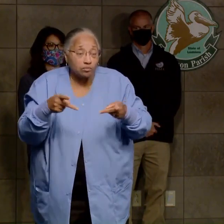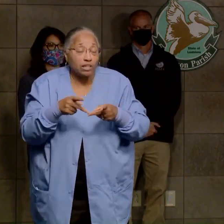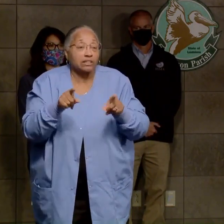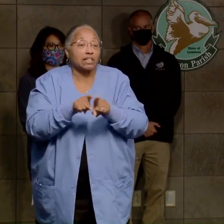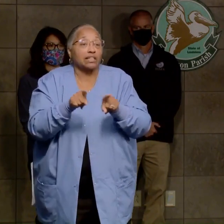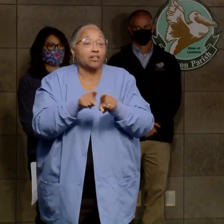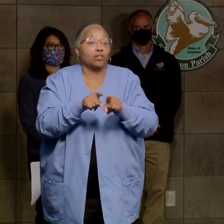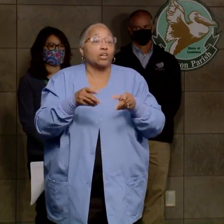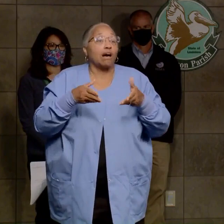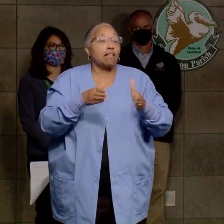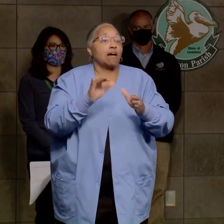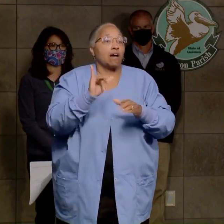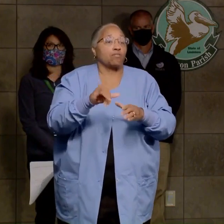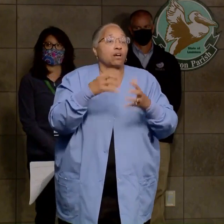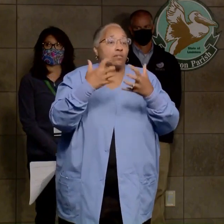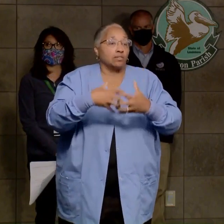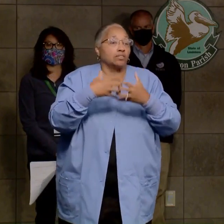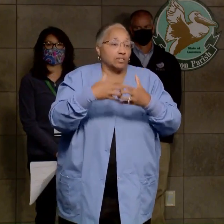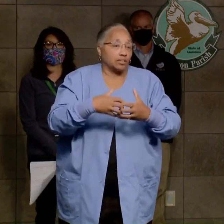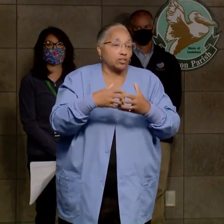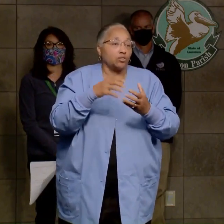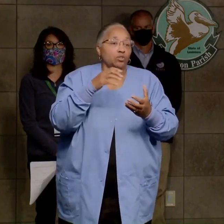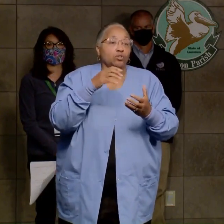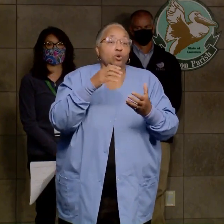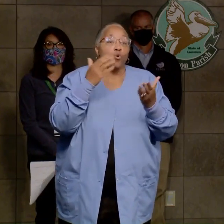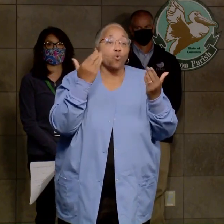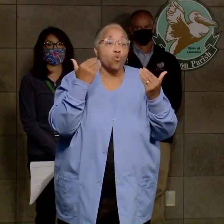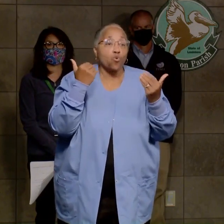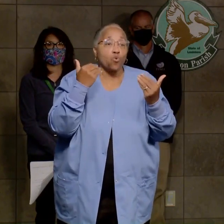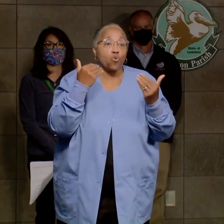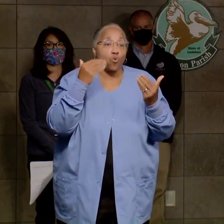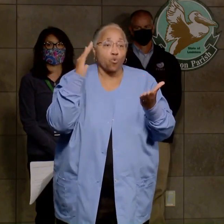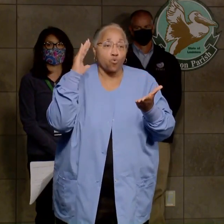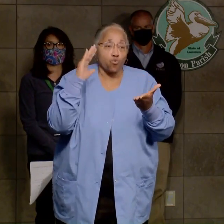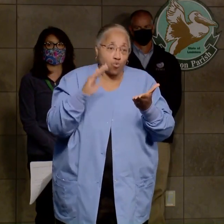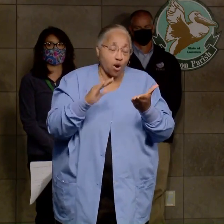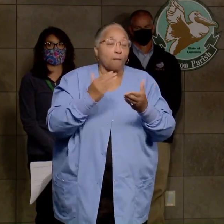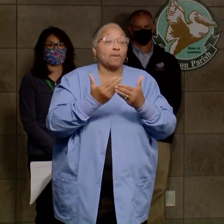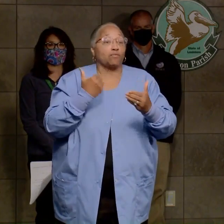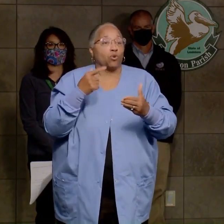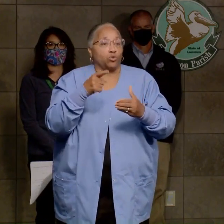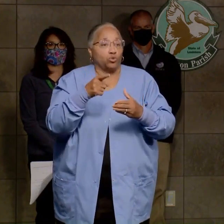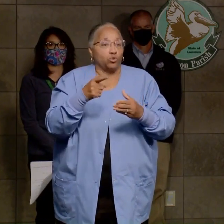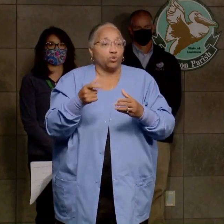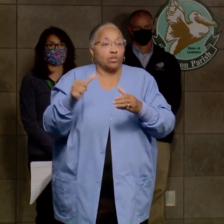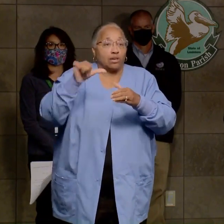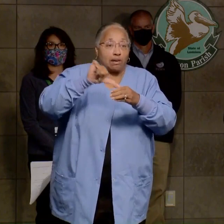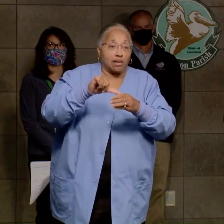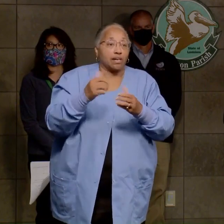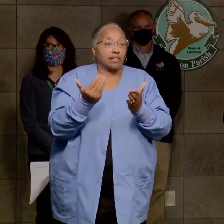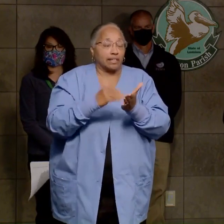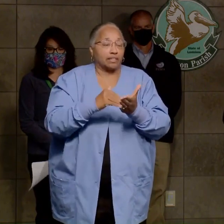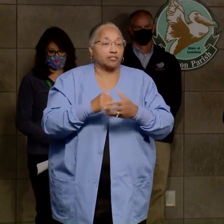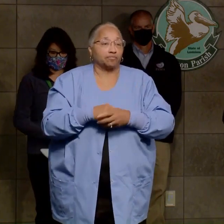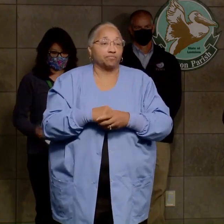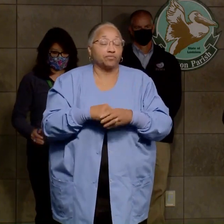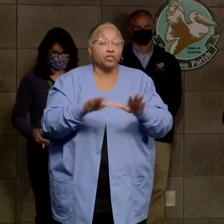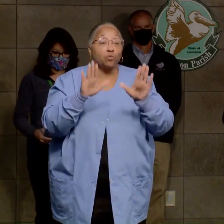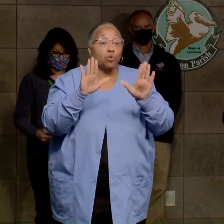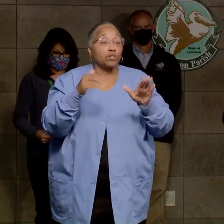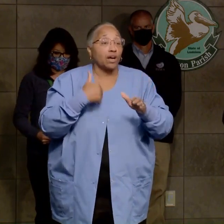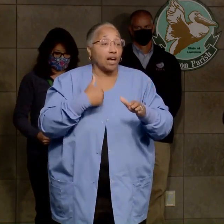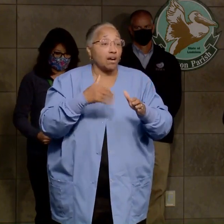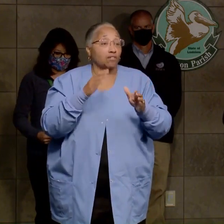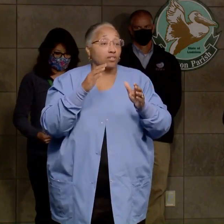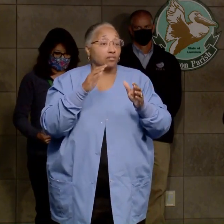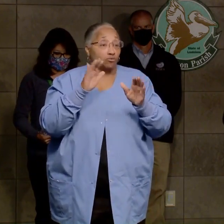20 minutes to cool down before you refuel it. It's a great idea to have a working smoke detector